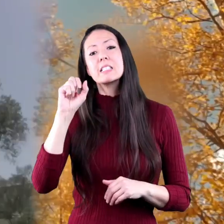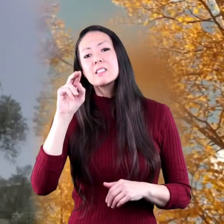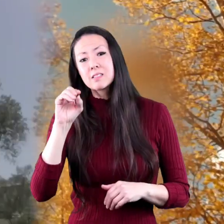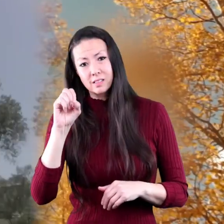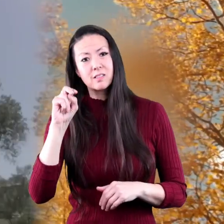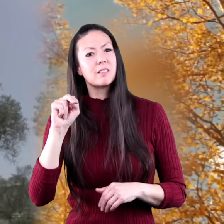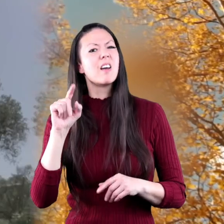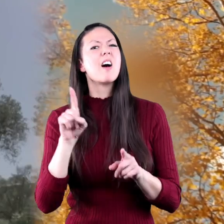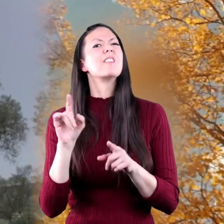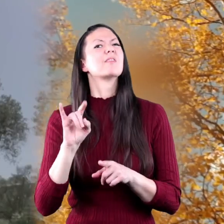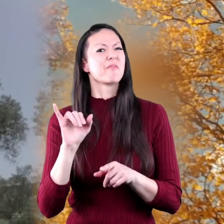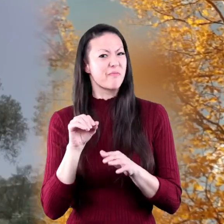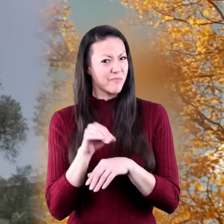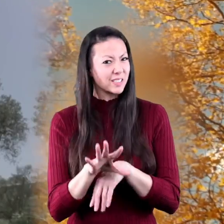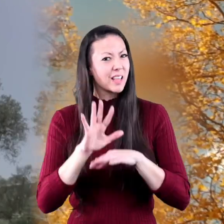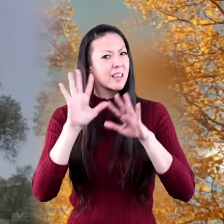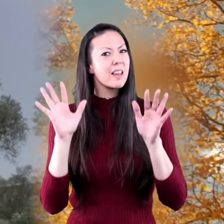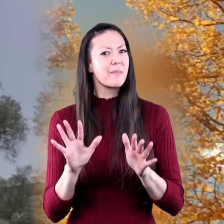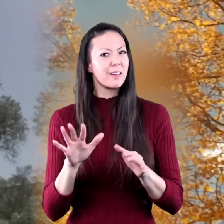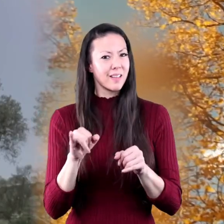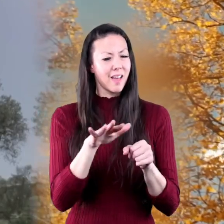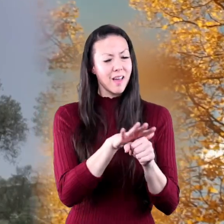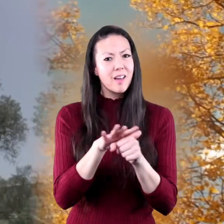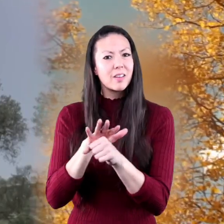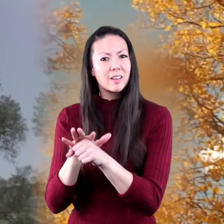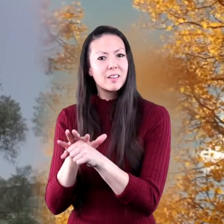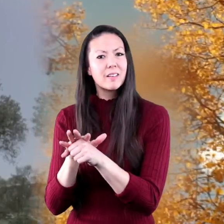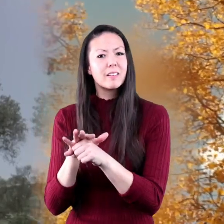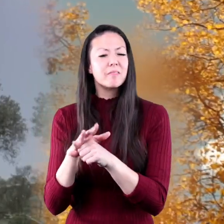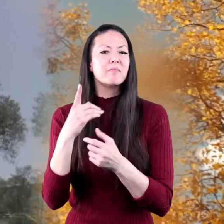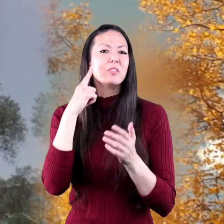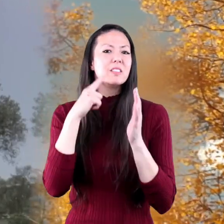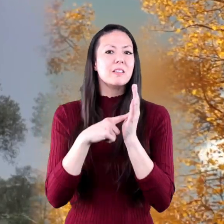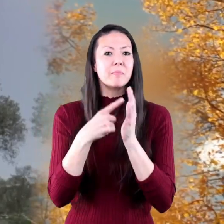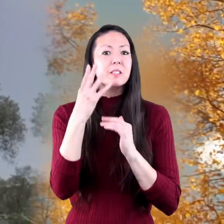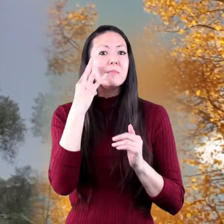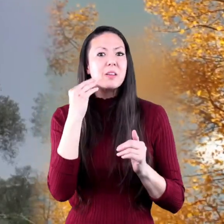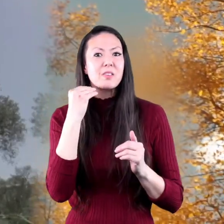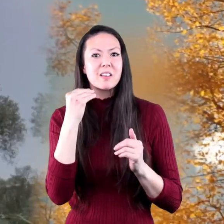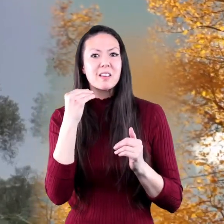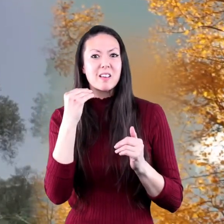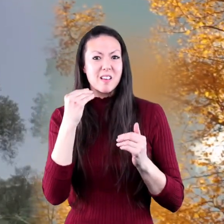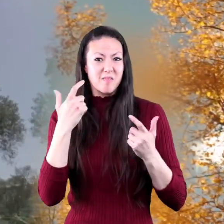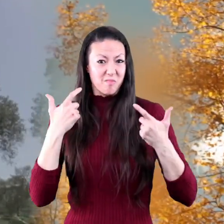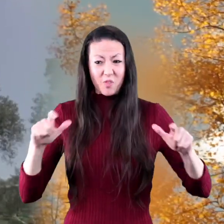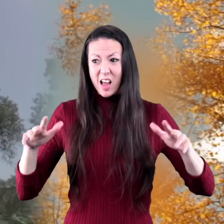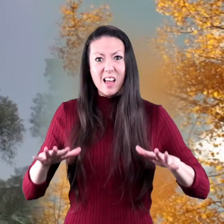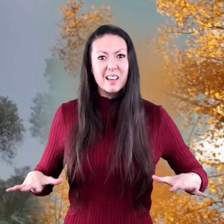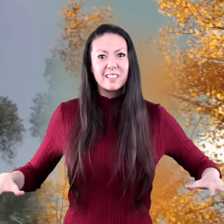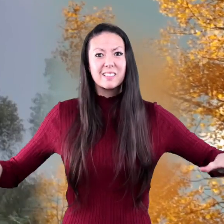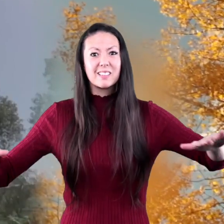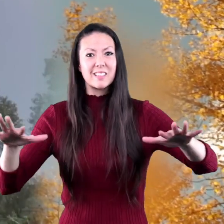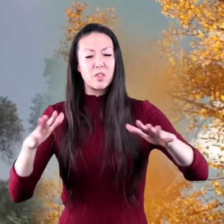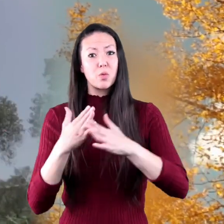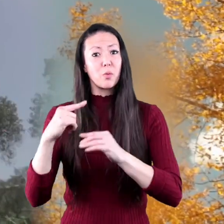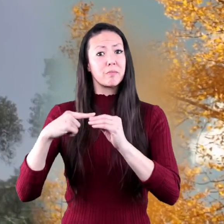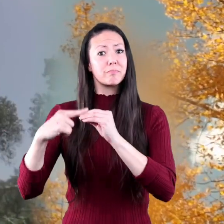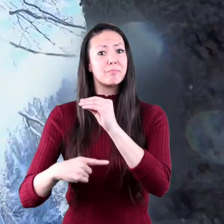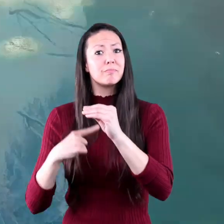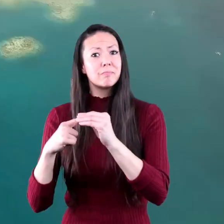also affect the climate of an area. Some areas experience a wide range of weather patterns throughout the year, while